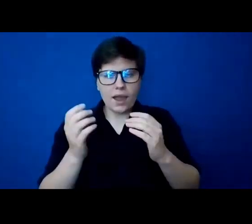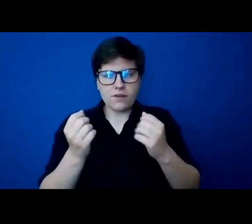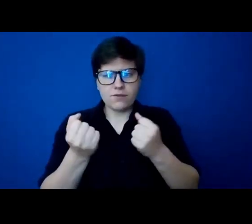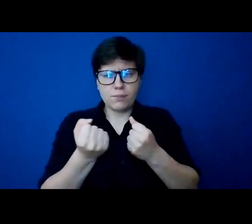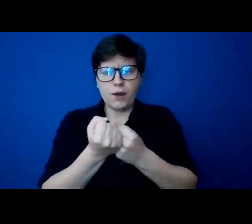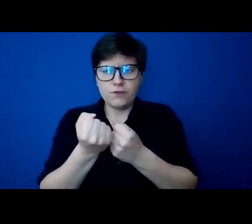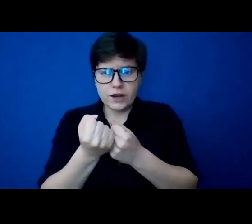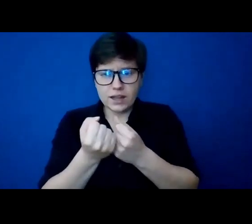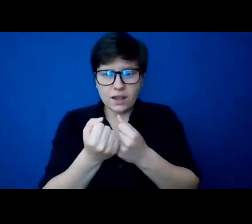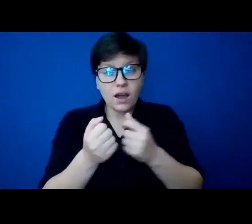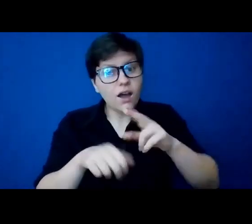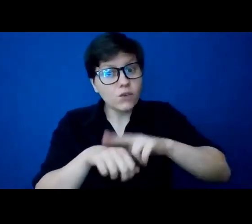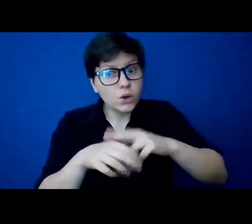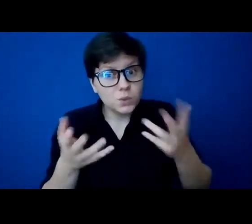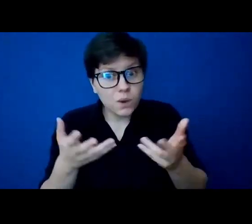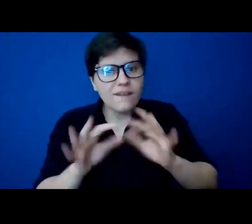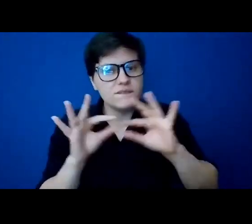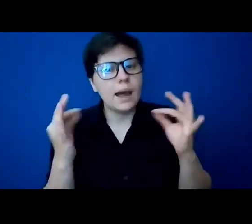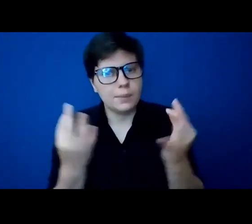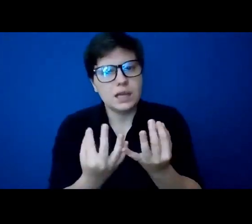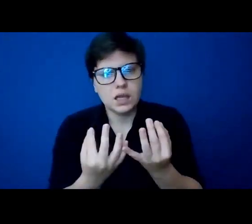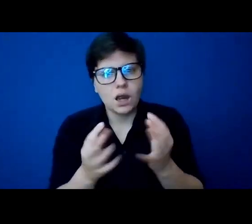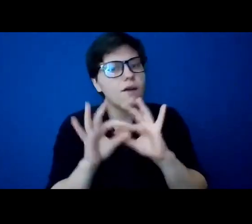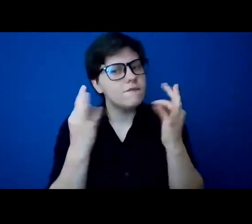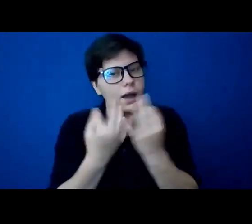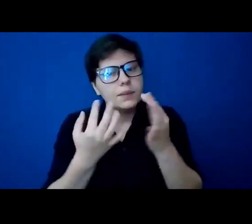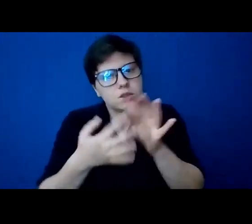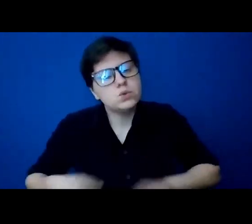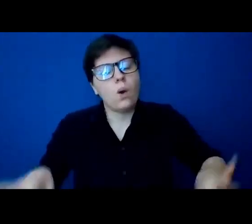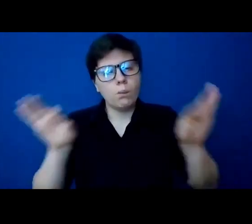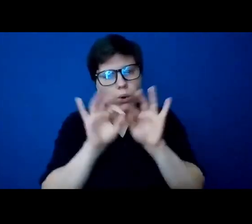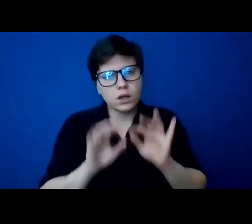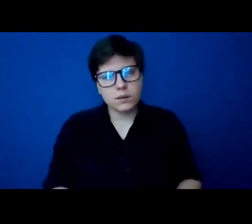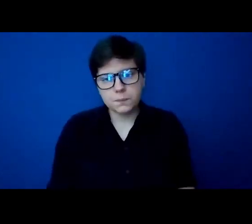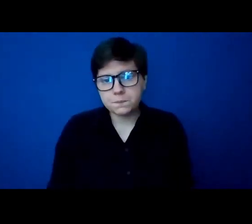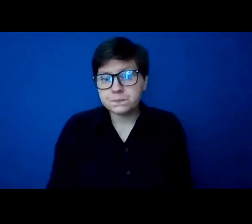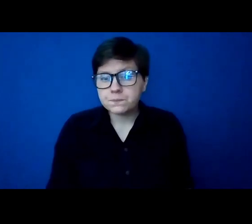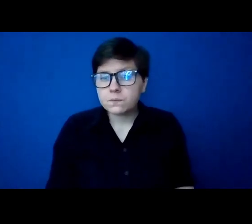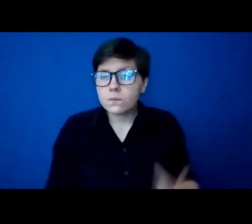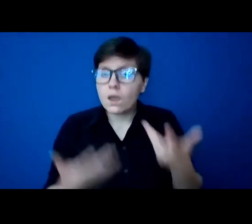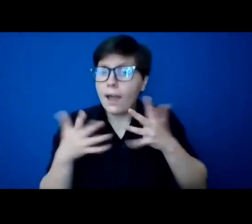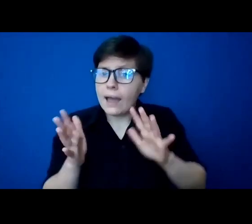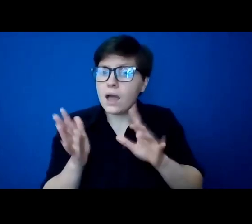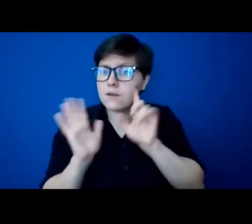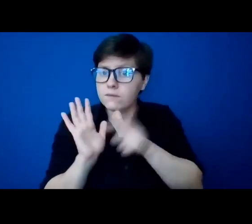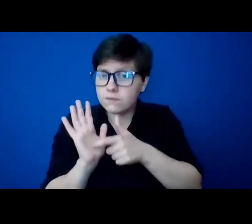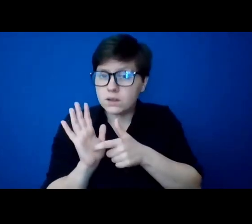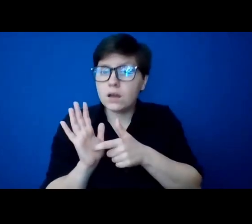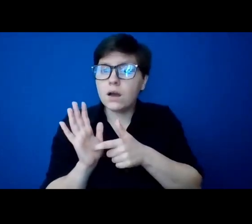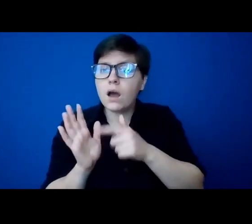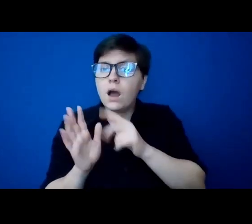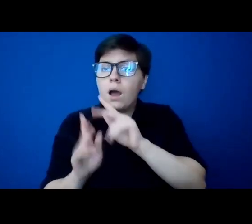one being, of course, the family, that the family is so important. Well, I've come to see that persons with disability